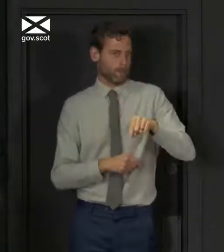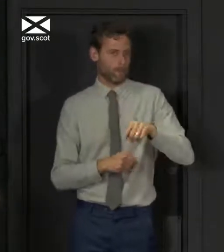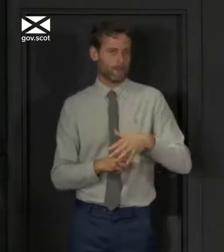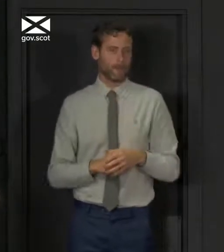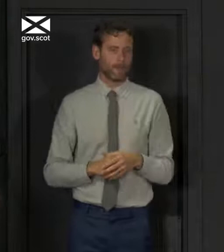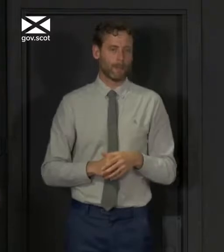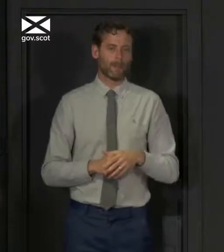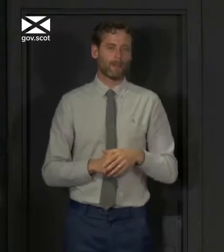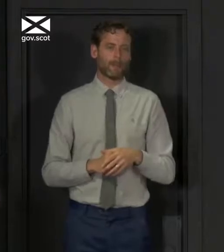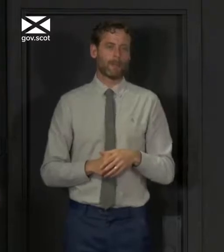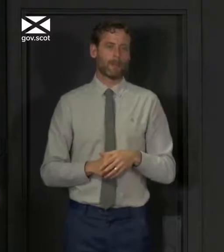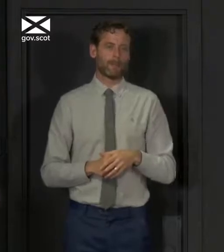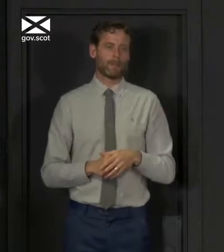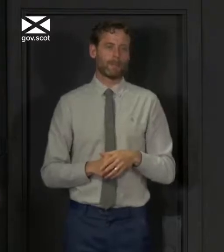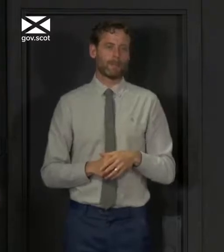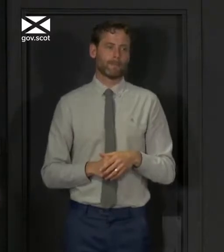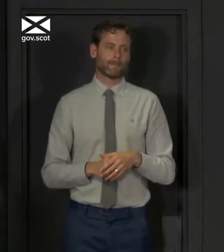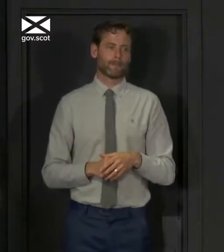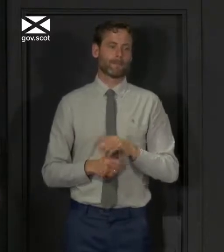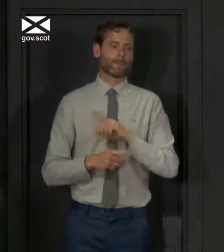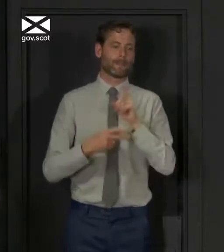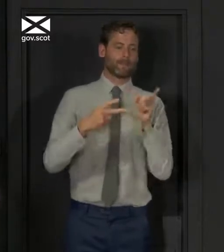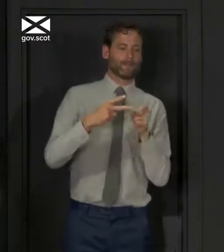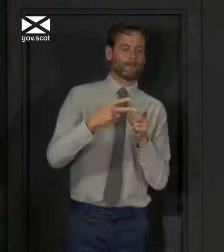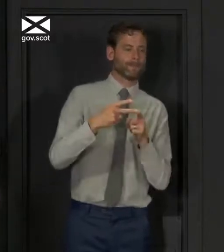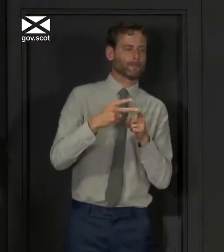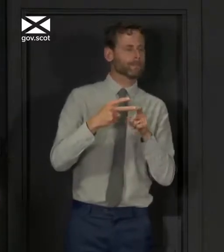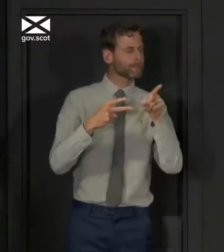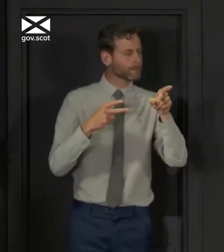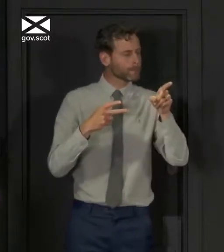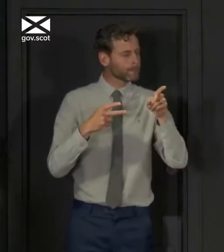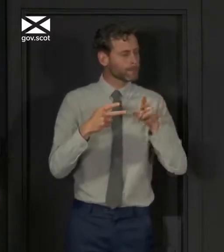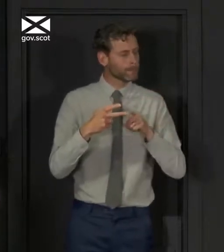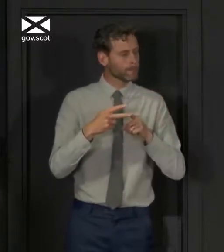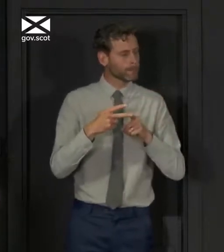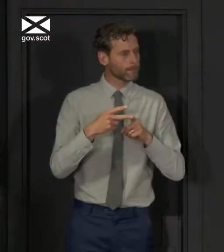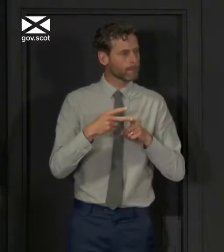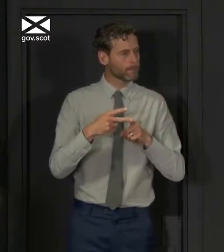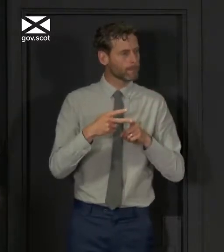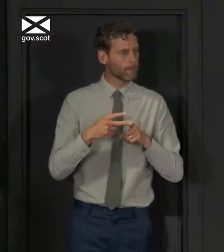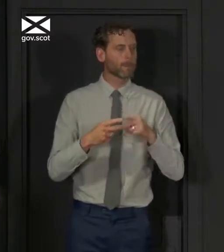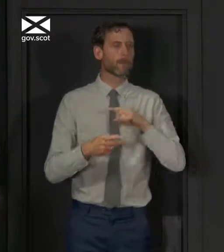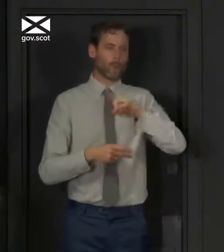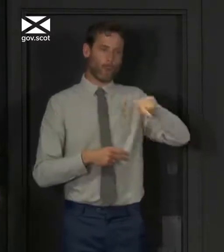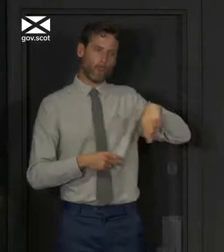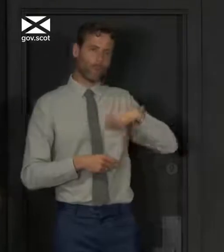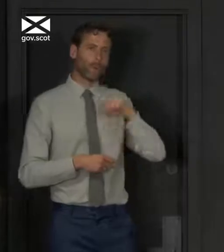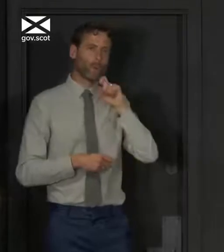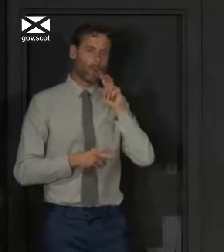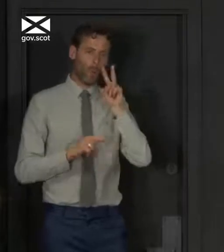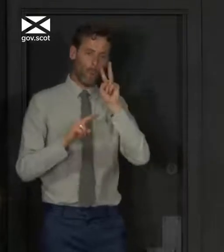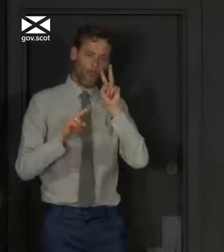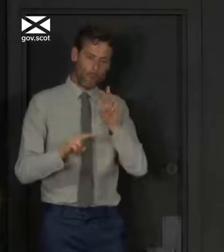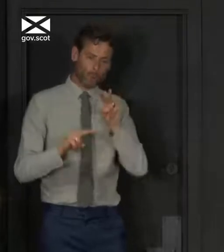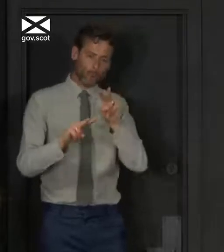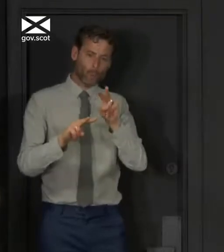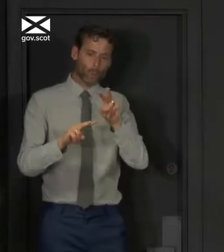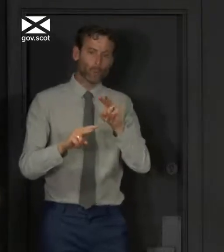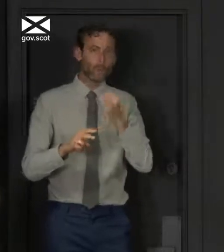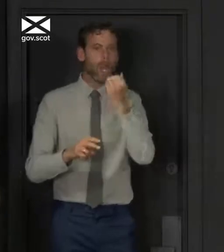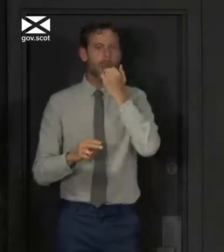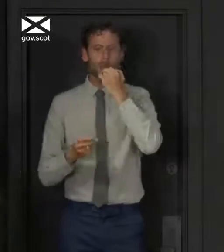over the next few weeks. Secondly, we will monitor the impact of these changes through the data that